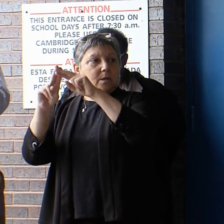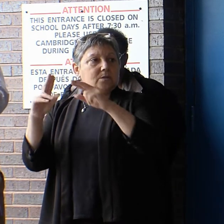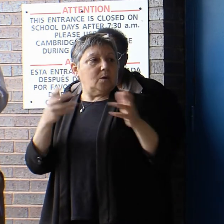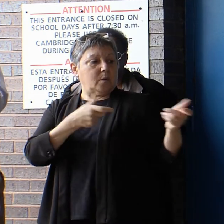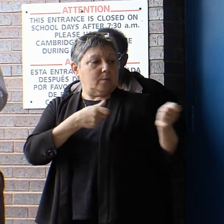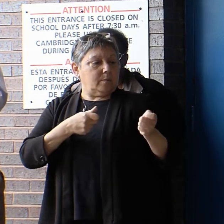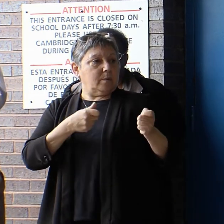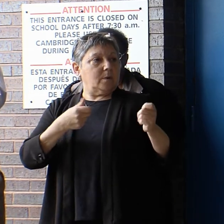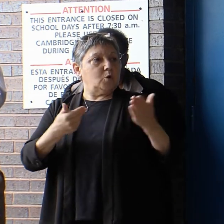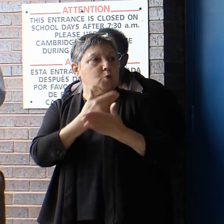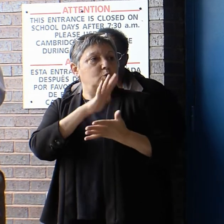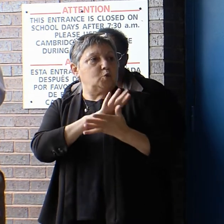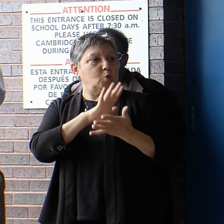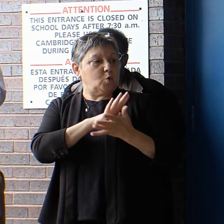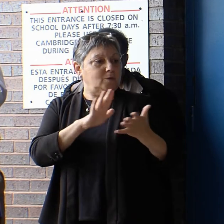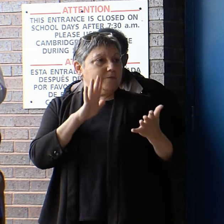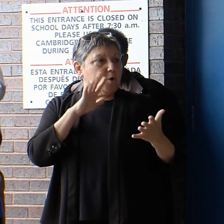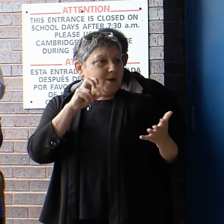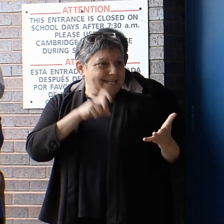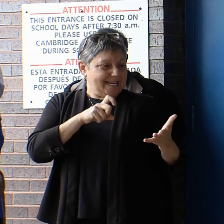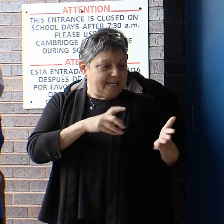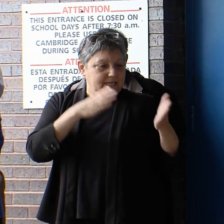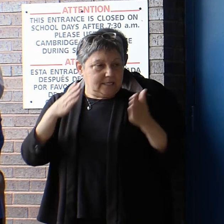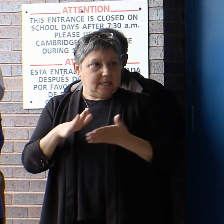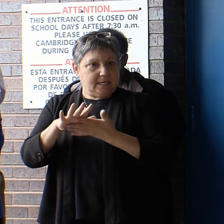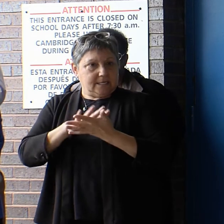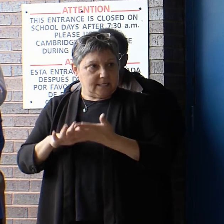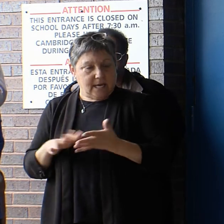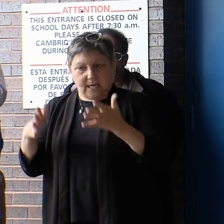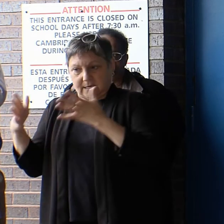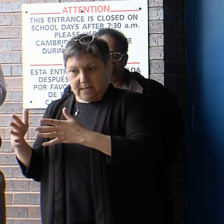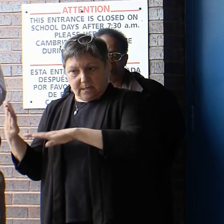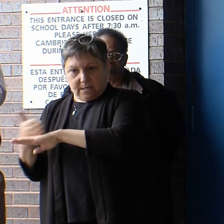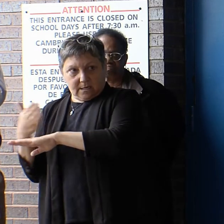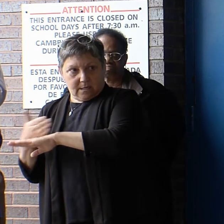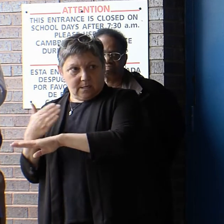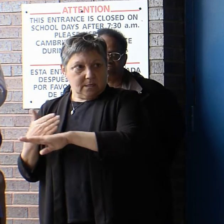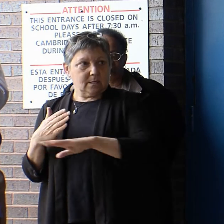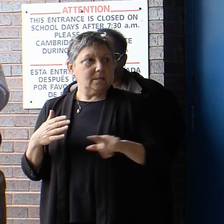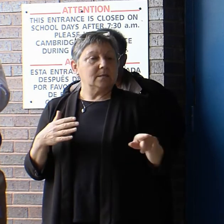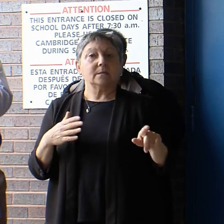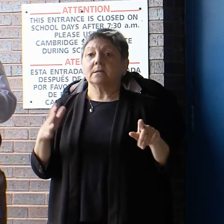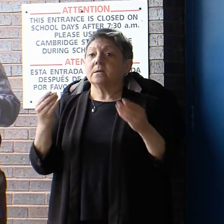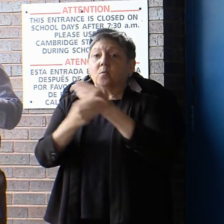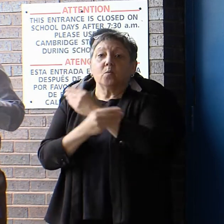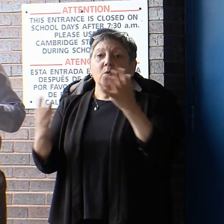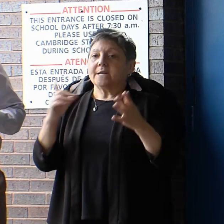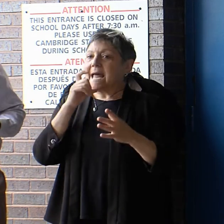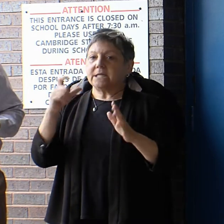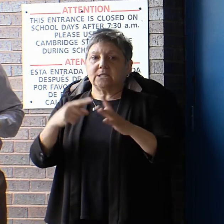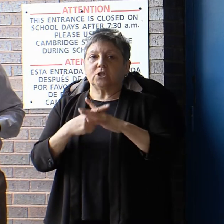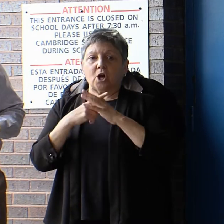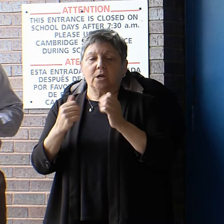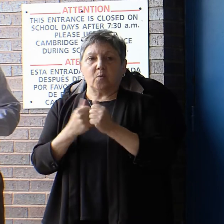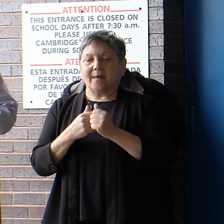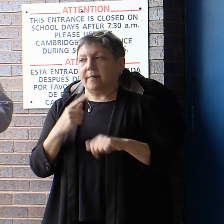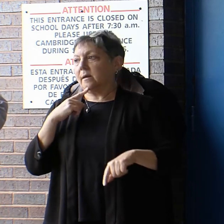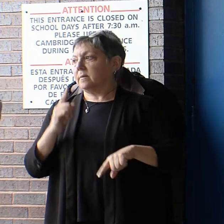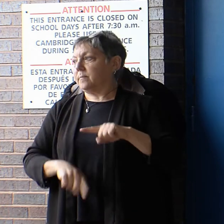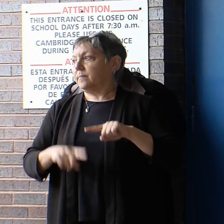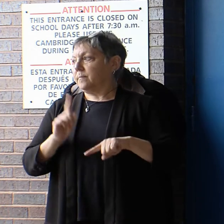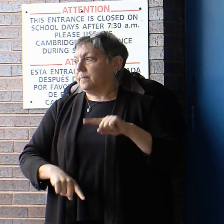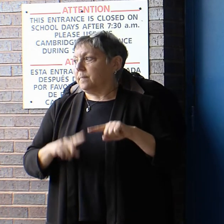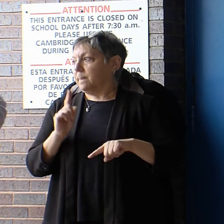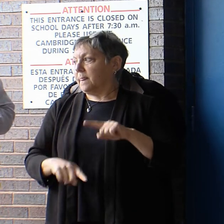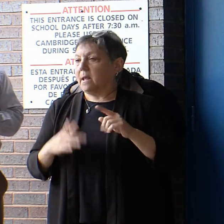construction as well. So for once in Boston, we're not starting with a deficit-based view. We're not starting with, this